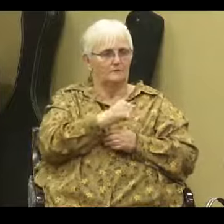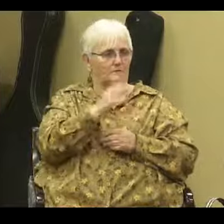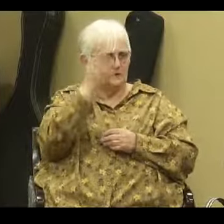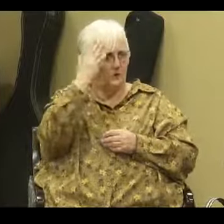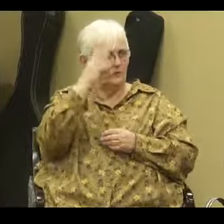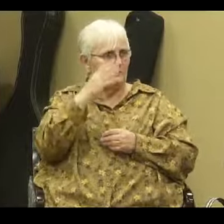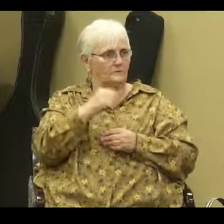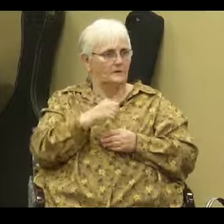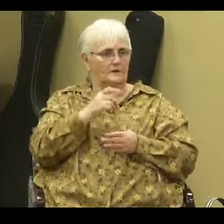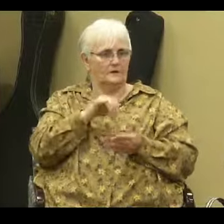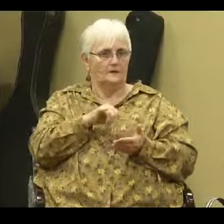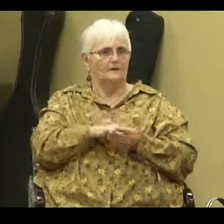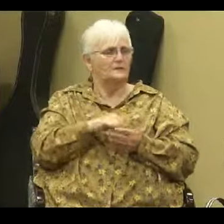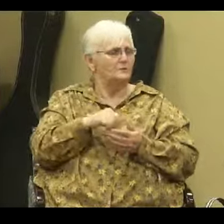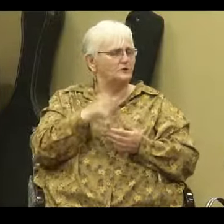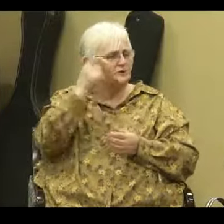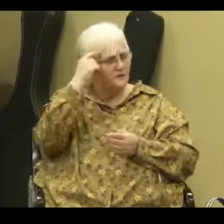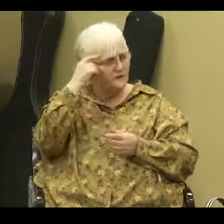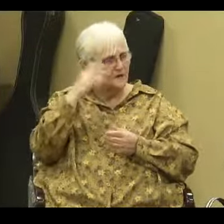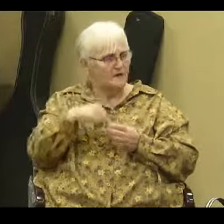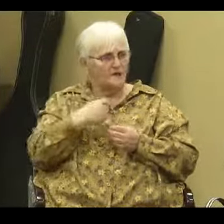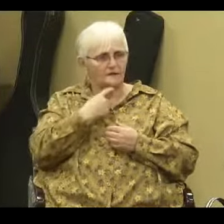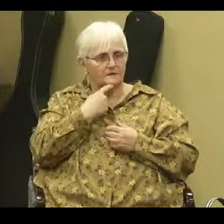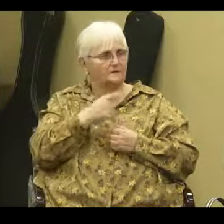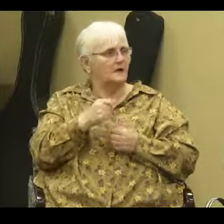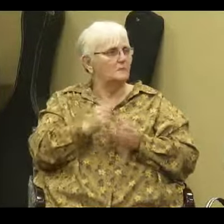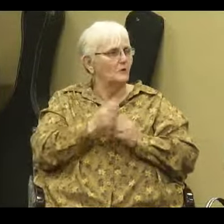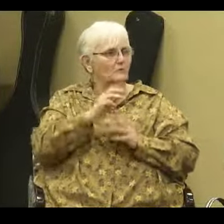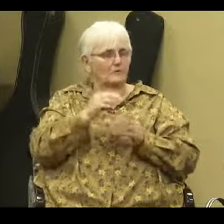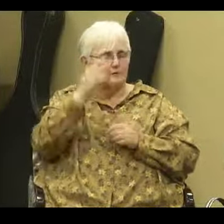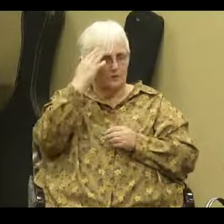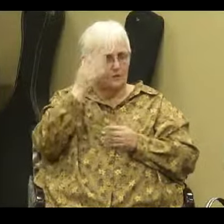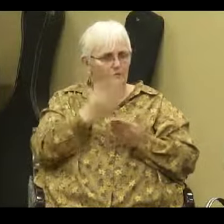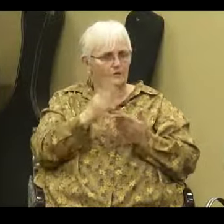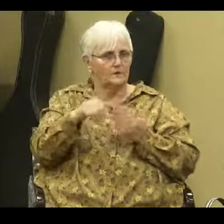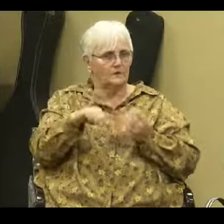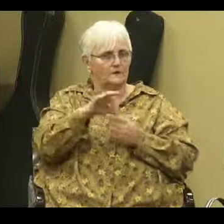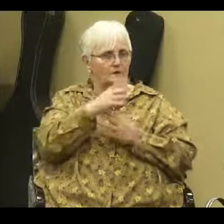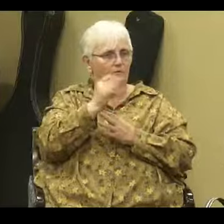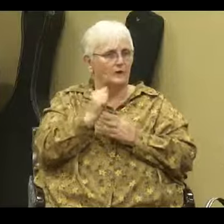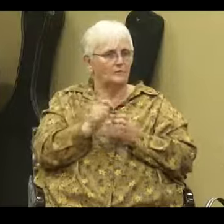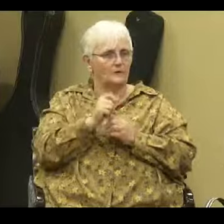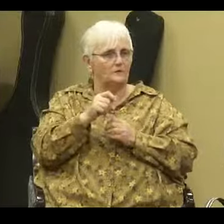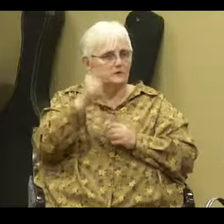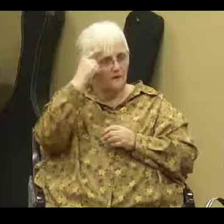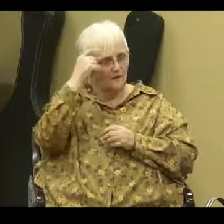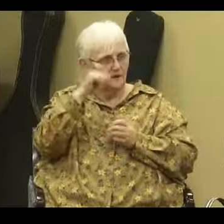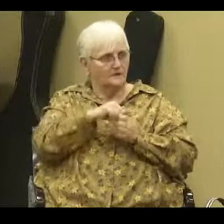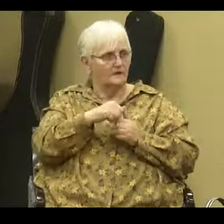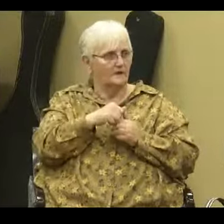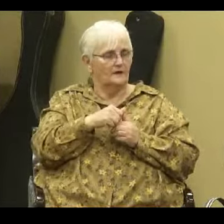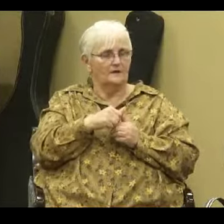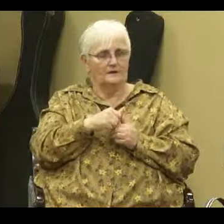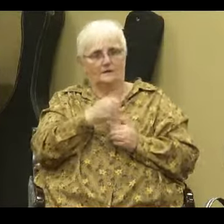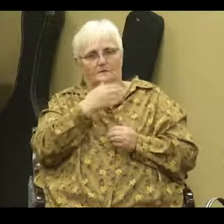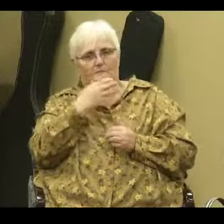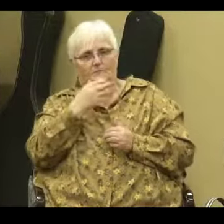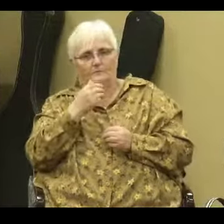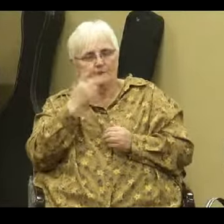I mean, that's, I can't say most people don't know the things of God without you thinking that I think that I do know the things